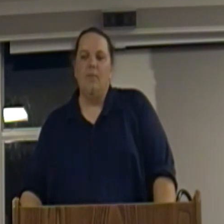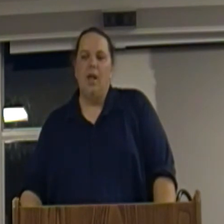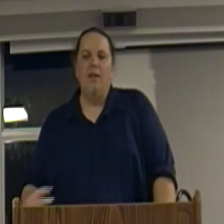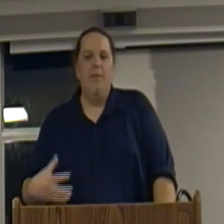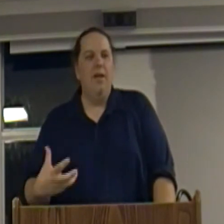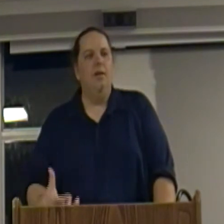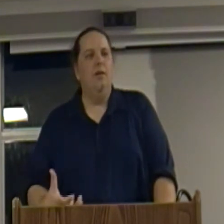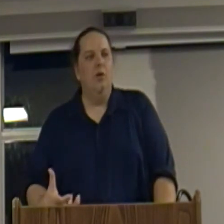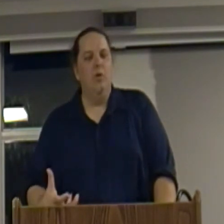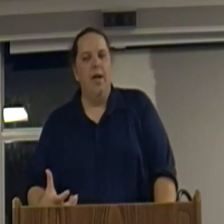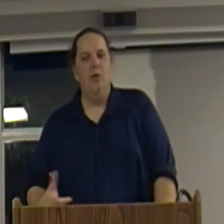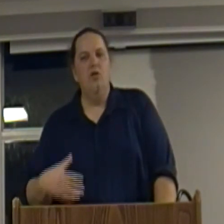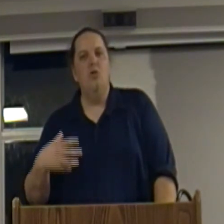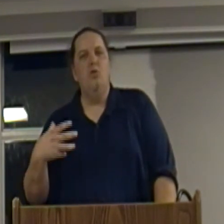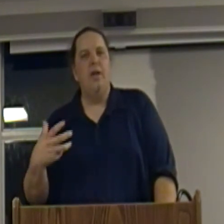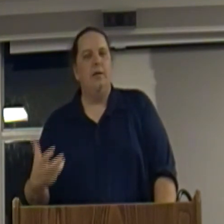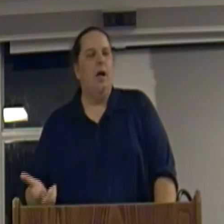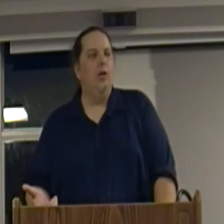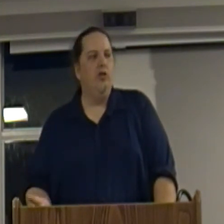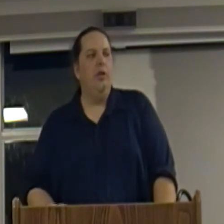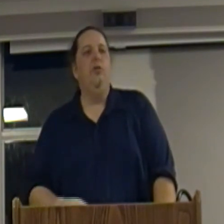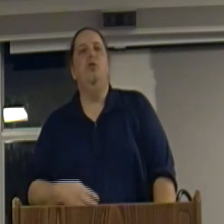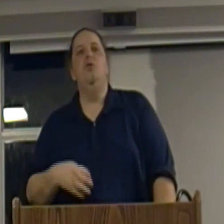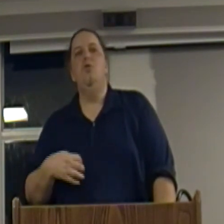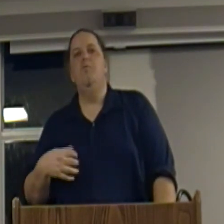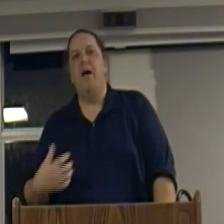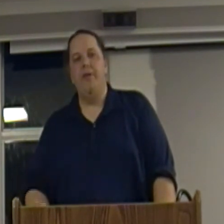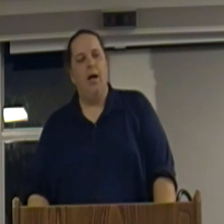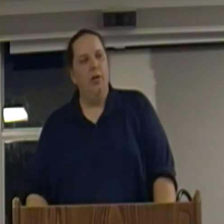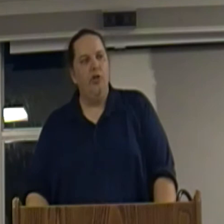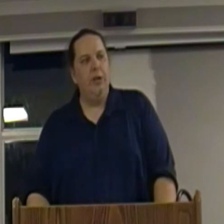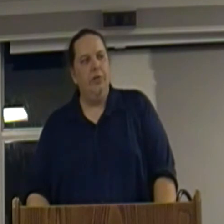they begin to create new technologies, new methodologies.